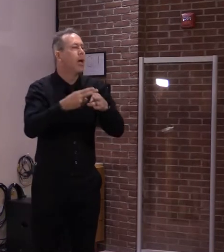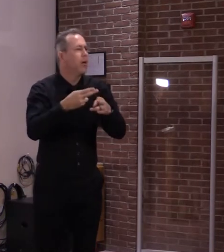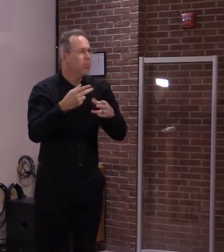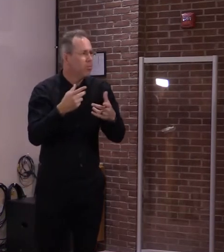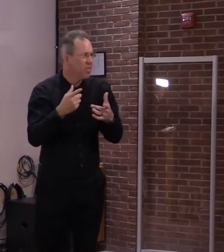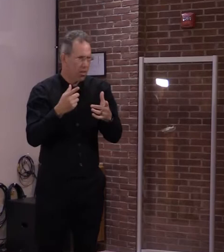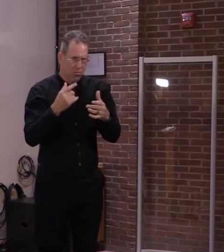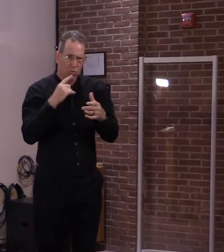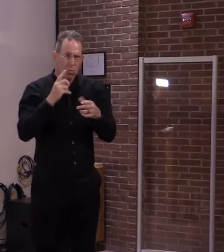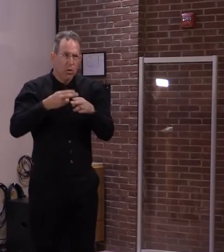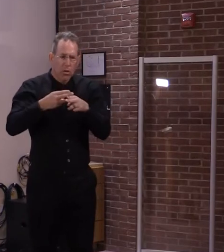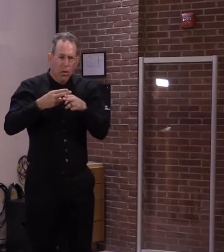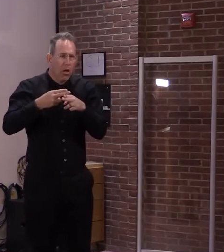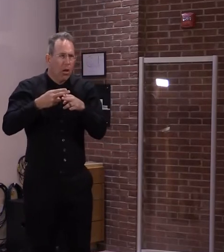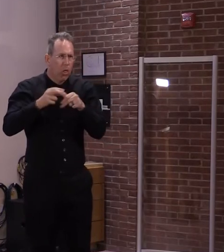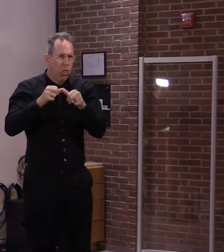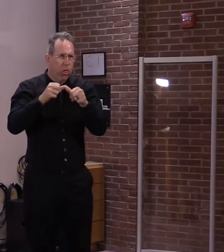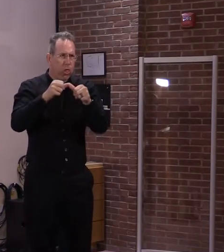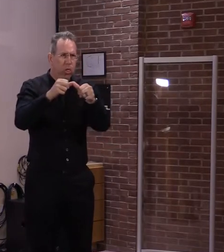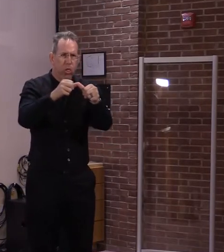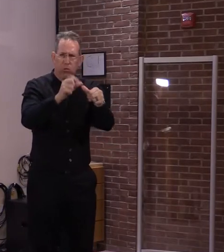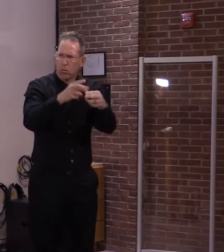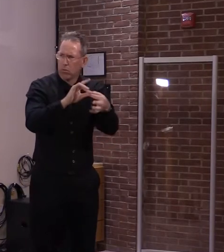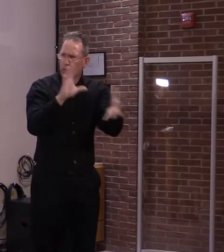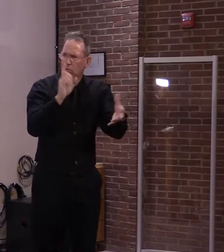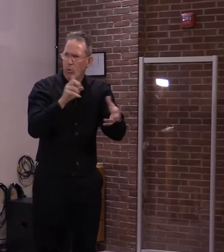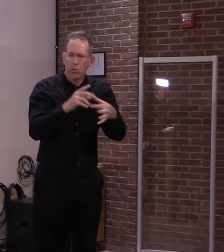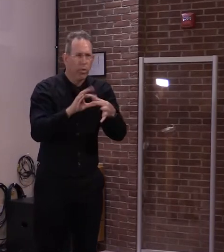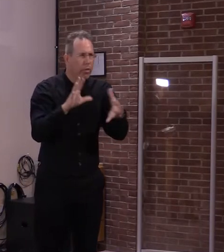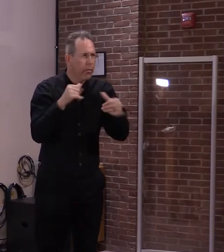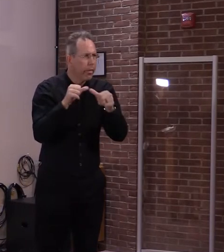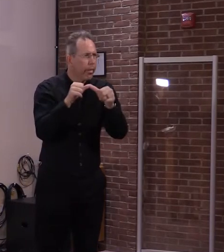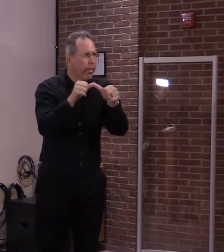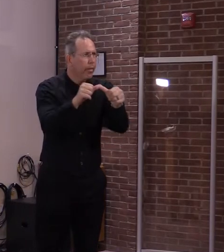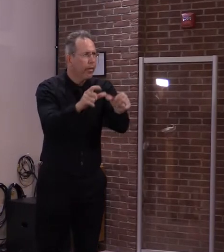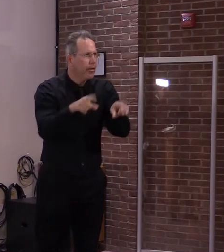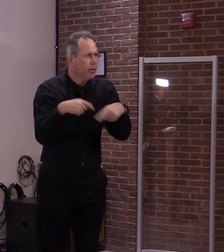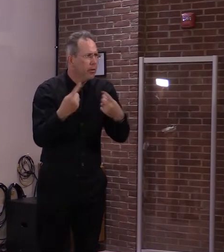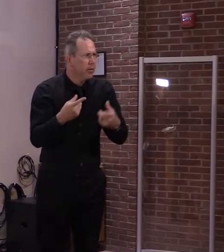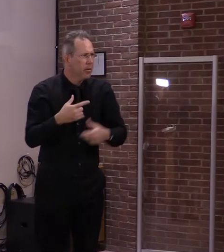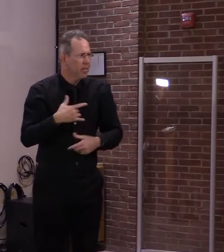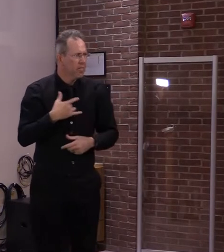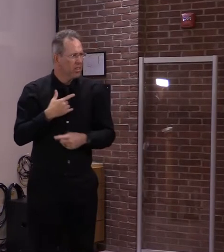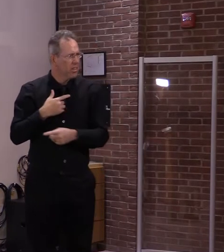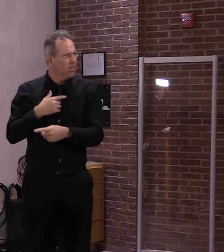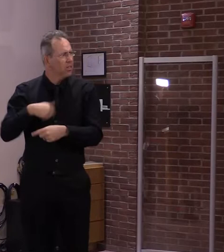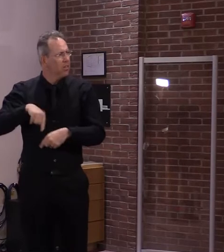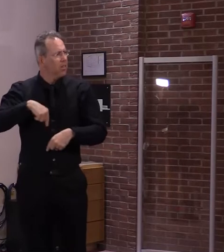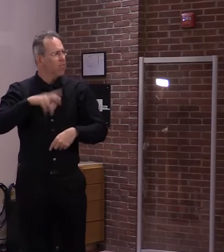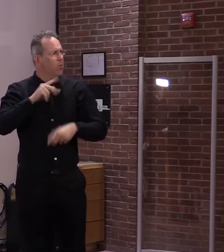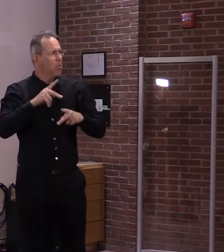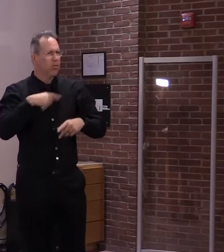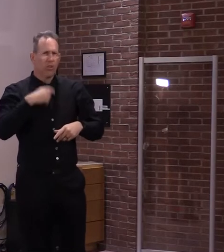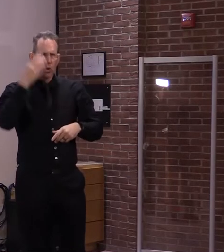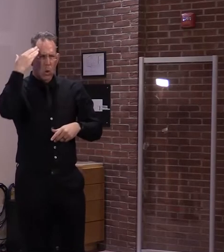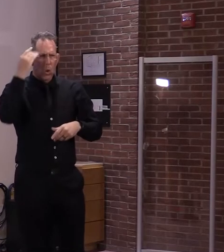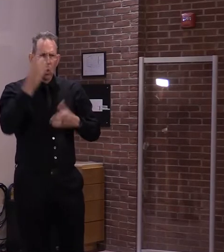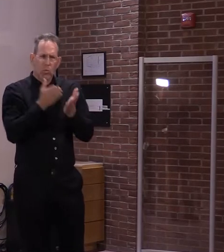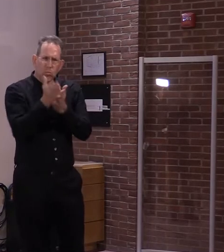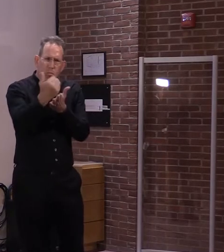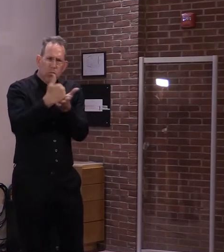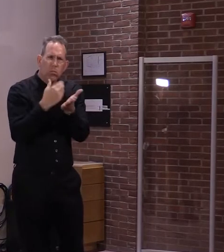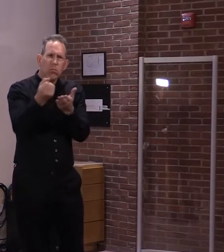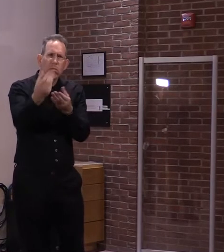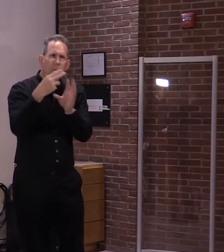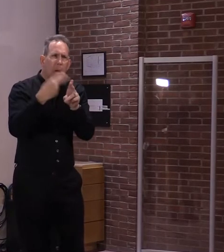counsel testified in the legislature that the public had a right to know the truth. Yet Commissioner Sherling seems to be at odds with your